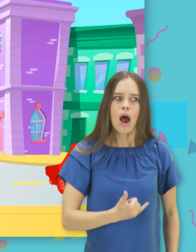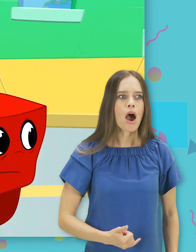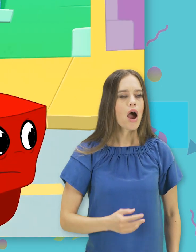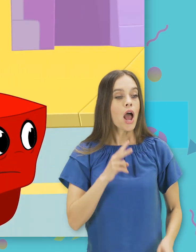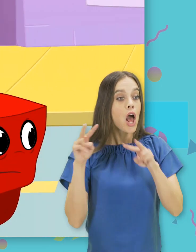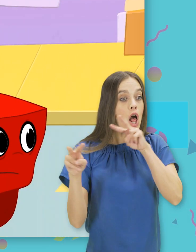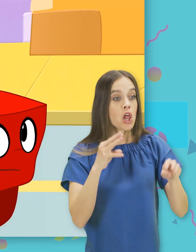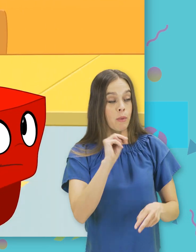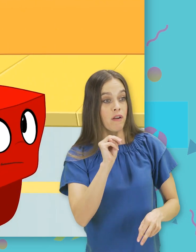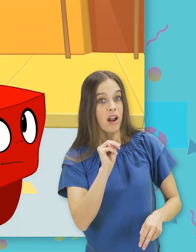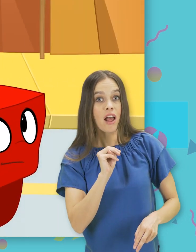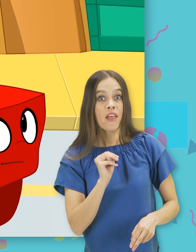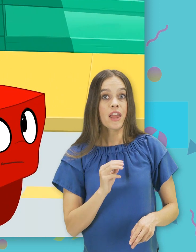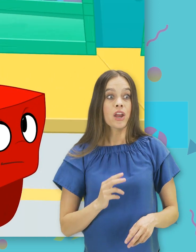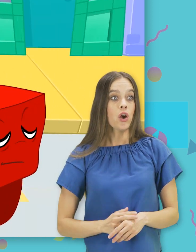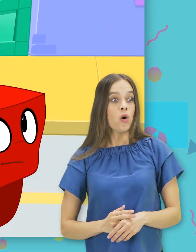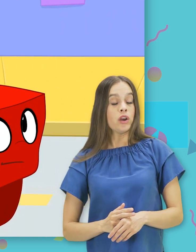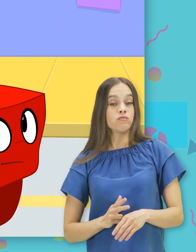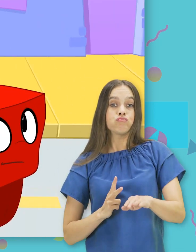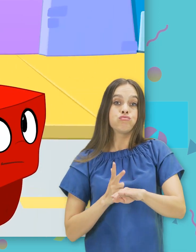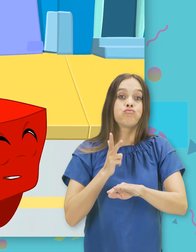Look, Morple. They're going over the bridge.